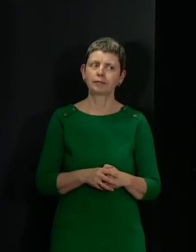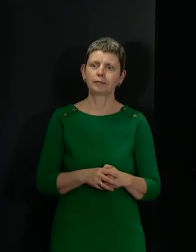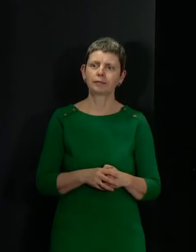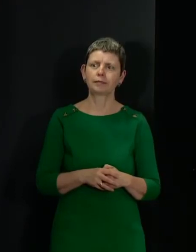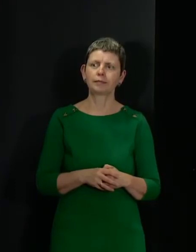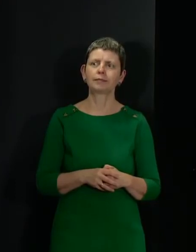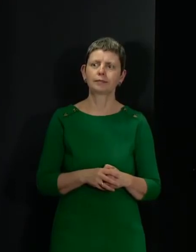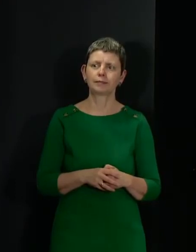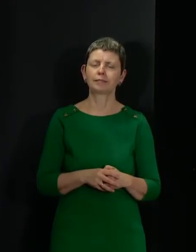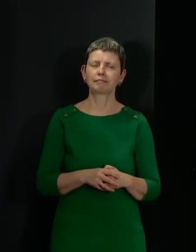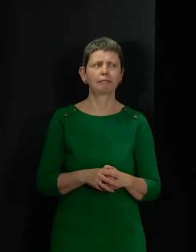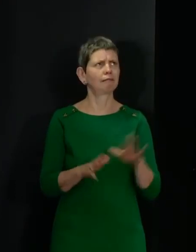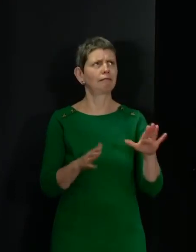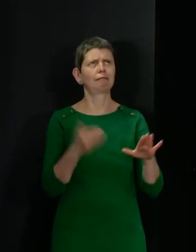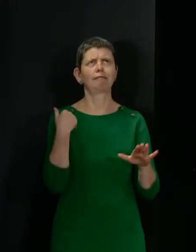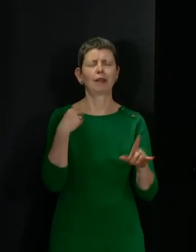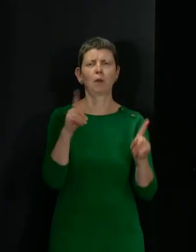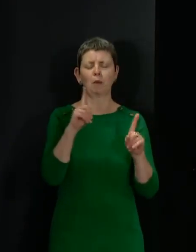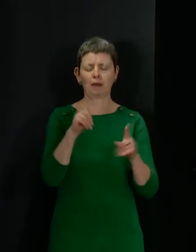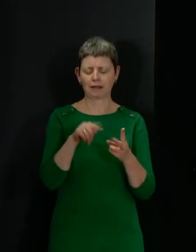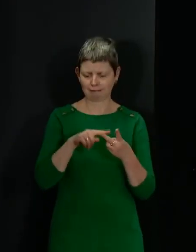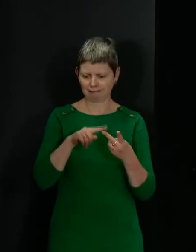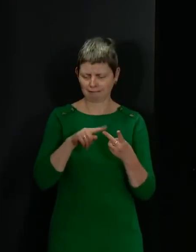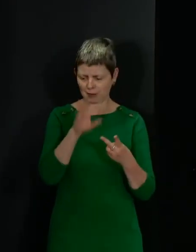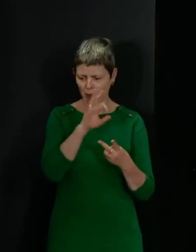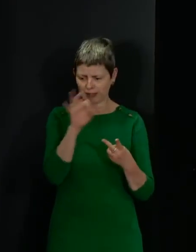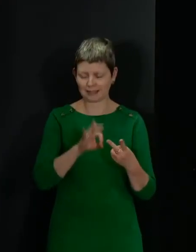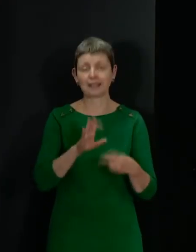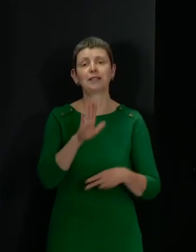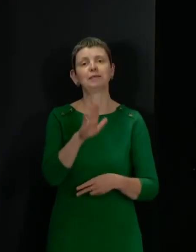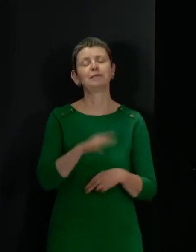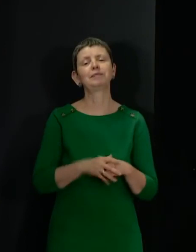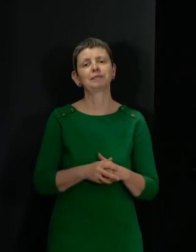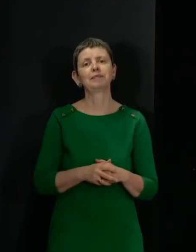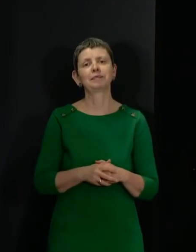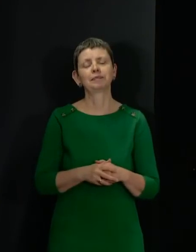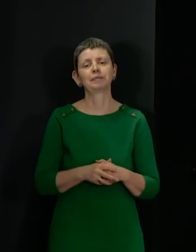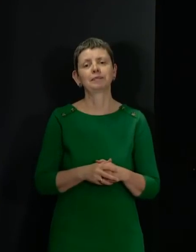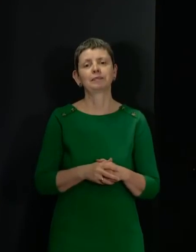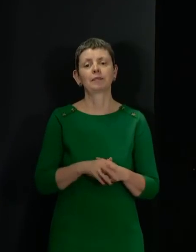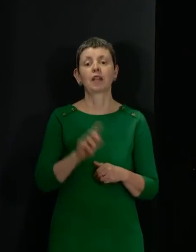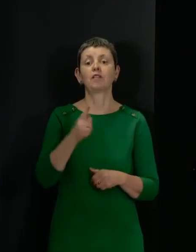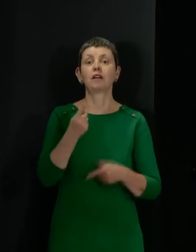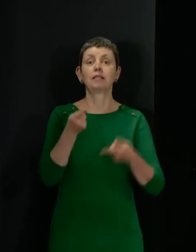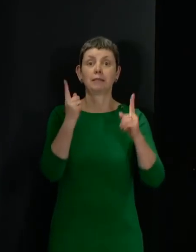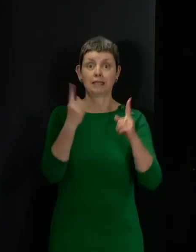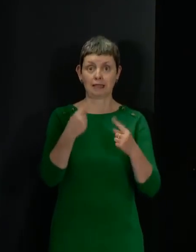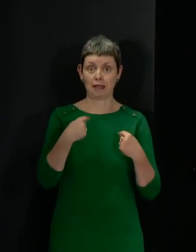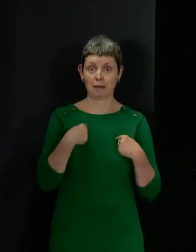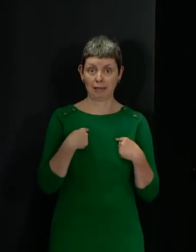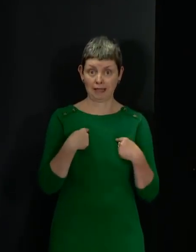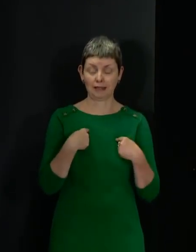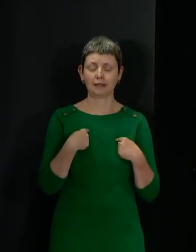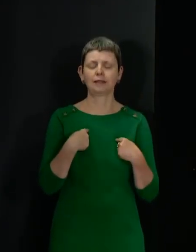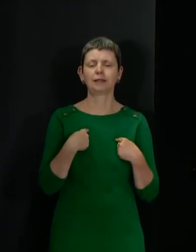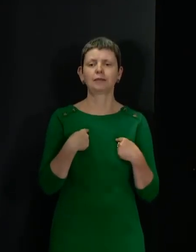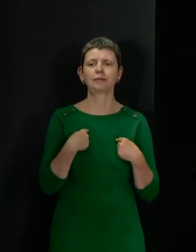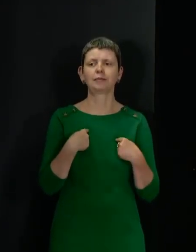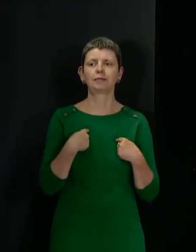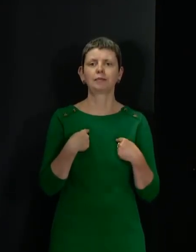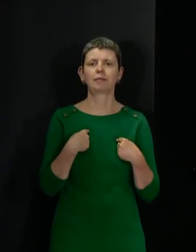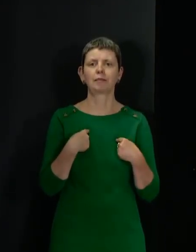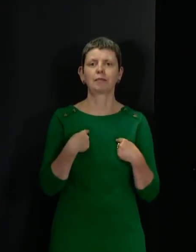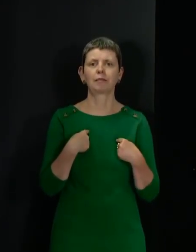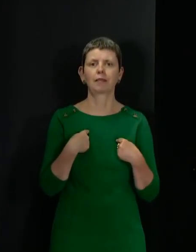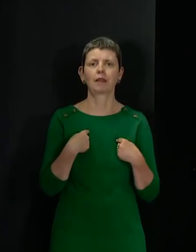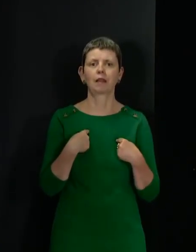Both, thank you, First Minister. The First Minister and I, when we spoke at the outset, both